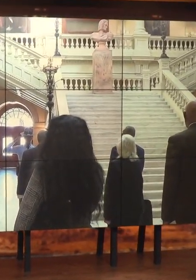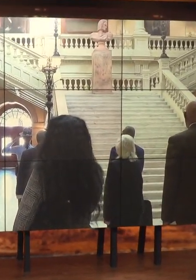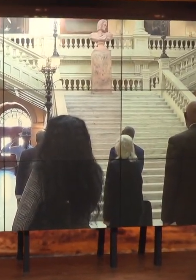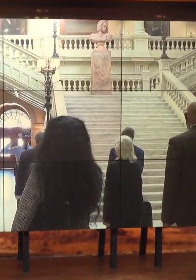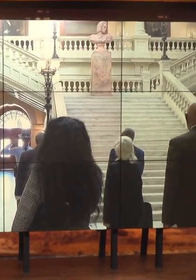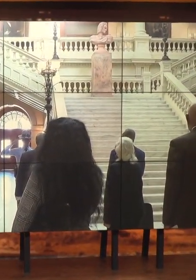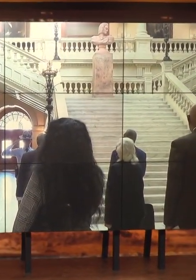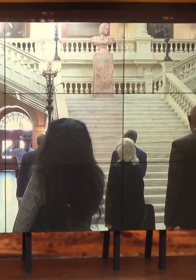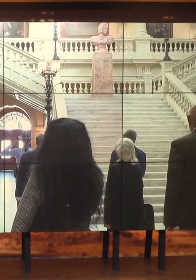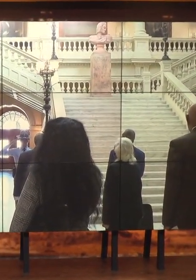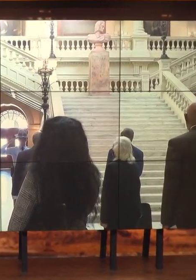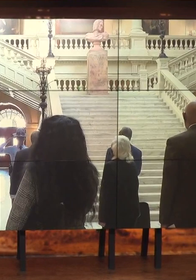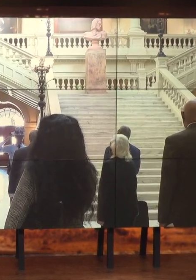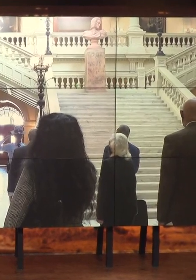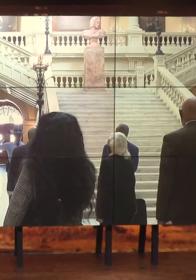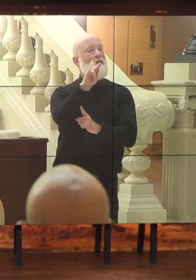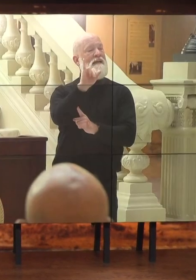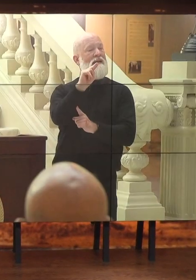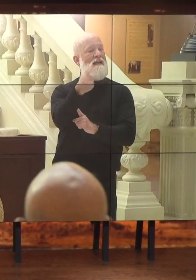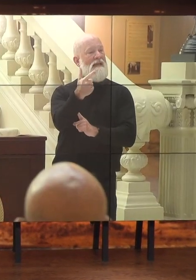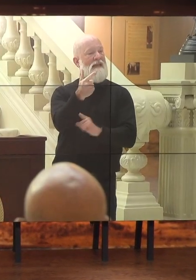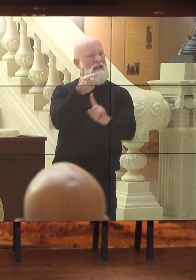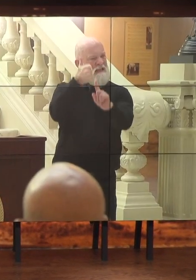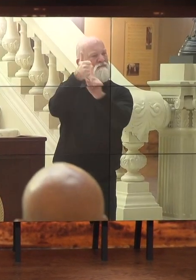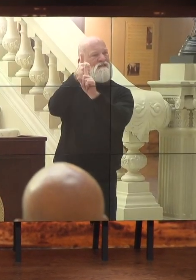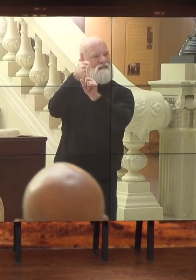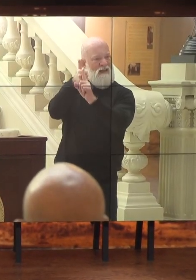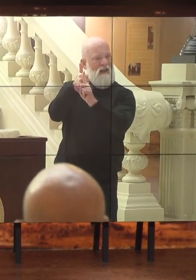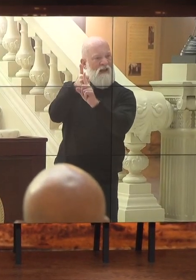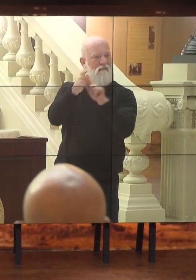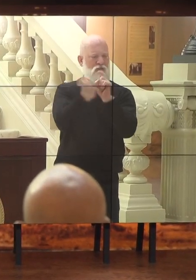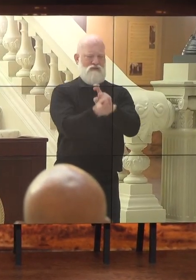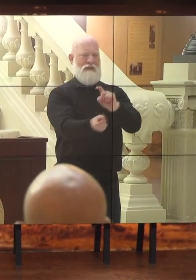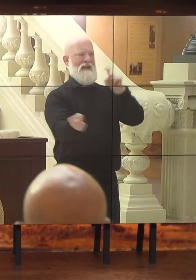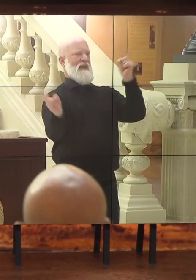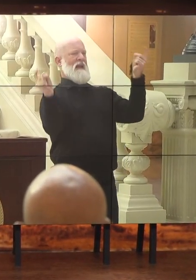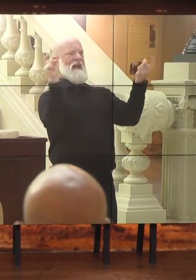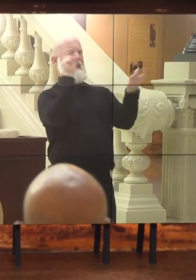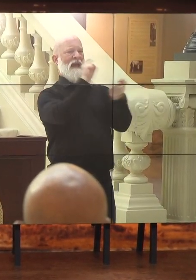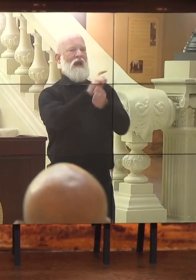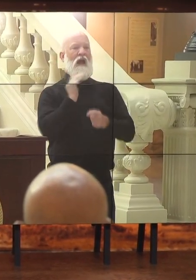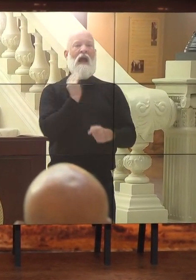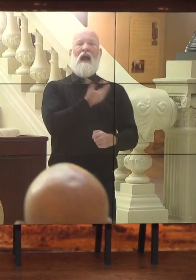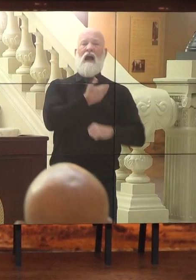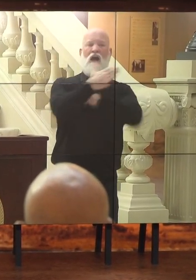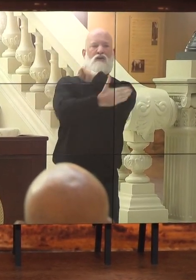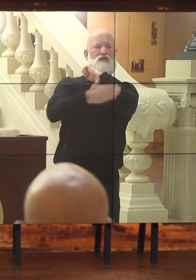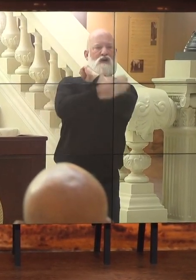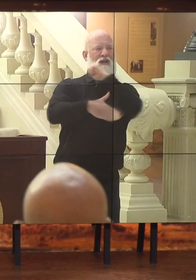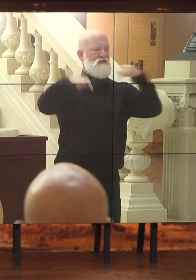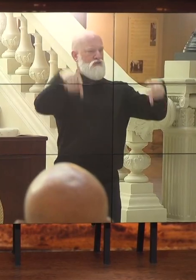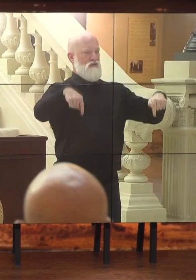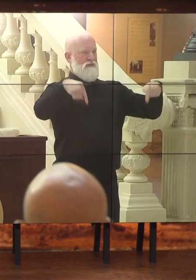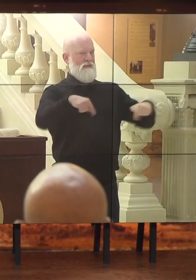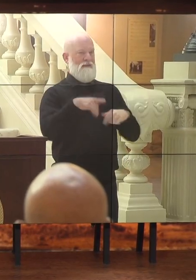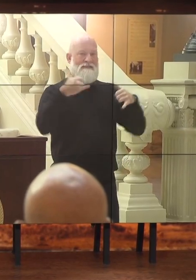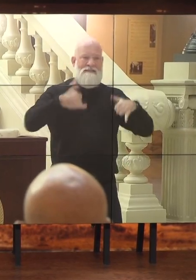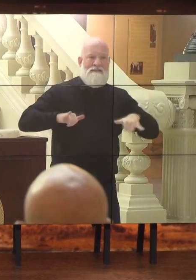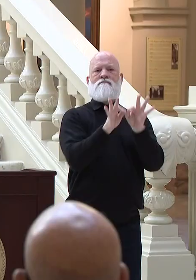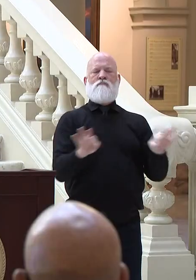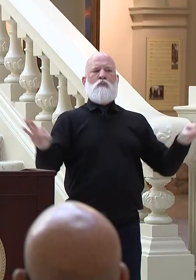off in the Capitol earlier this afternoon. Governor Kemp calling Dr. King a beloved Georgian and an American hero of justice and equality.